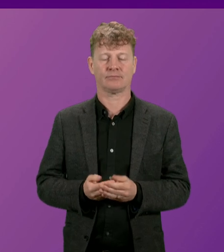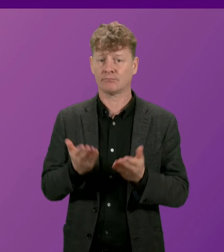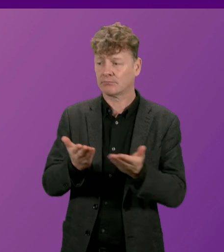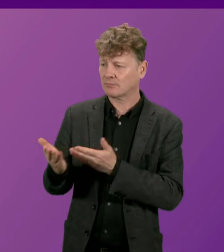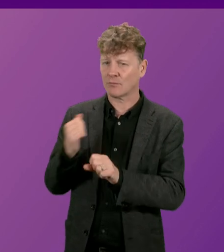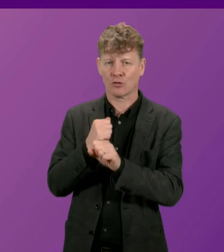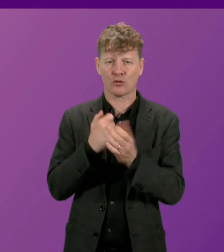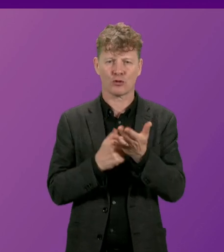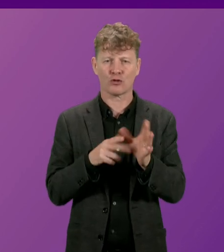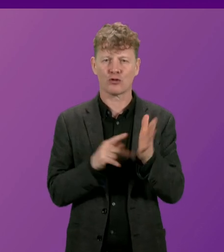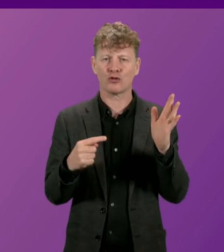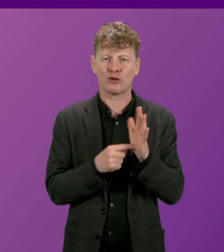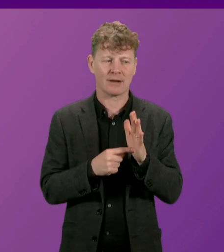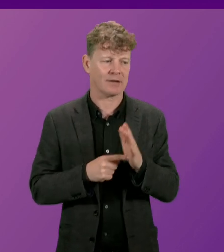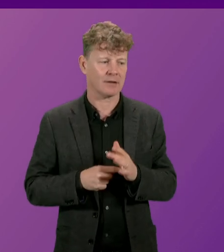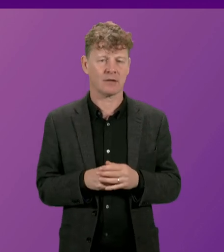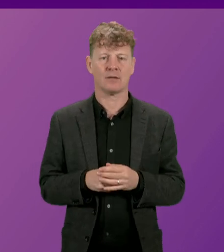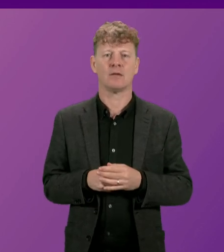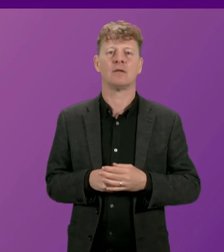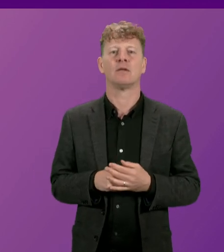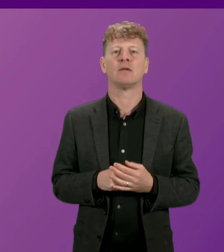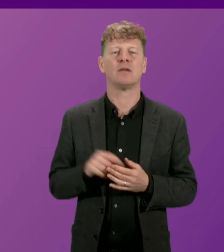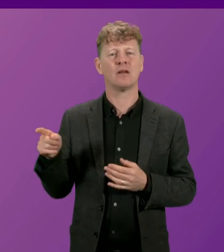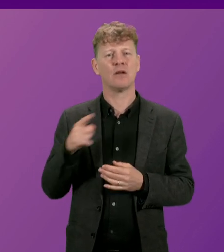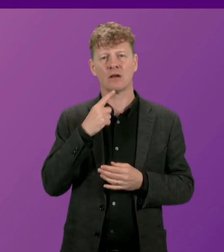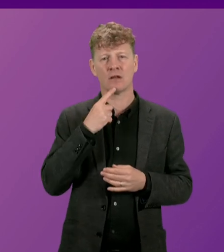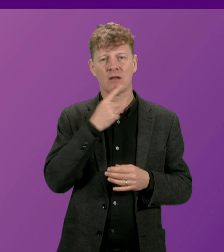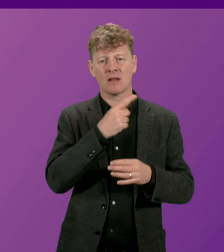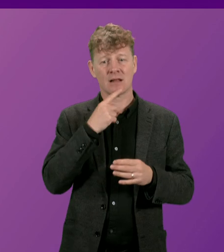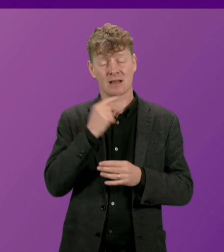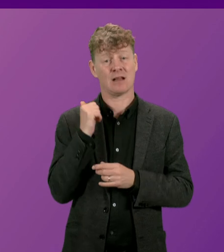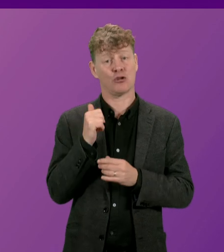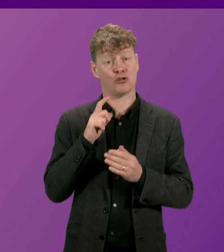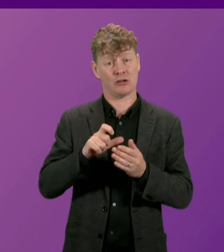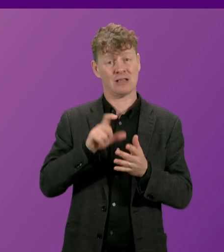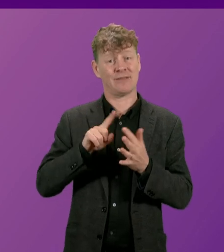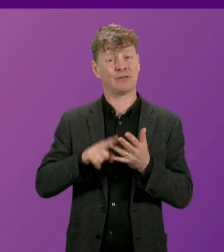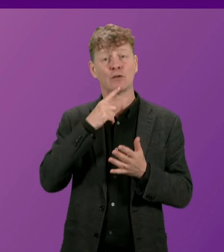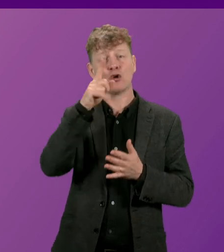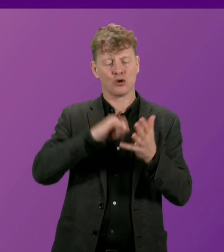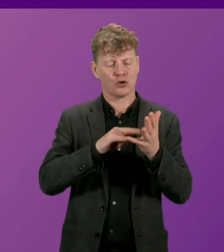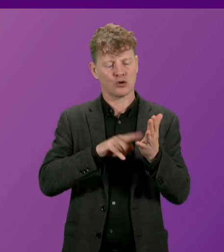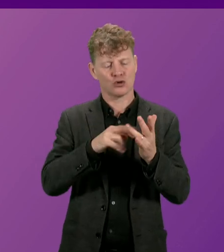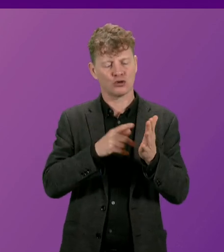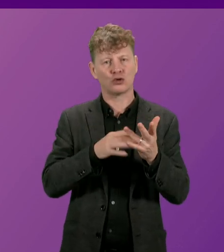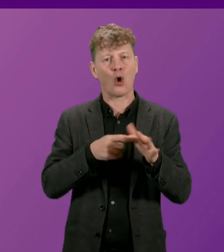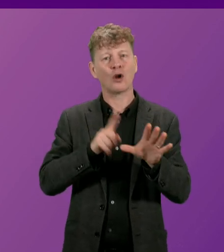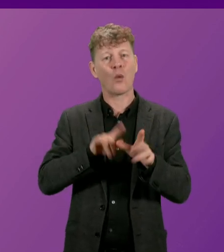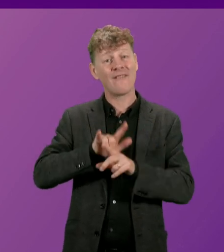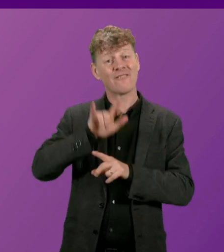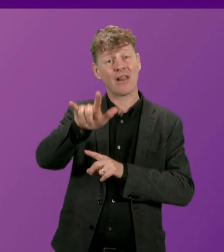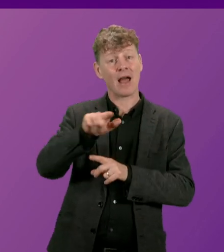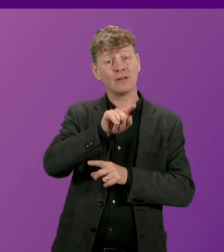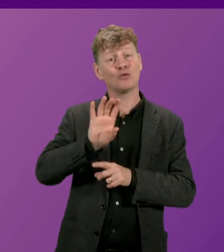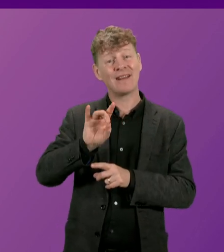Thank you, Presiding Officer. The Lognier Chief Executive said at the weekend that the flight from Stornoway to Inverness is difficult